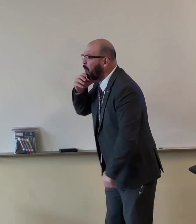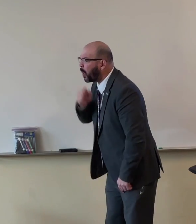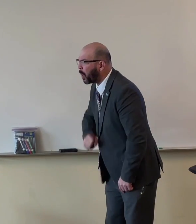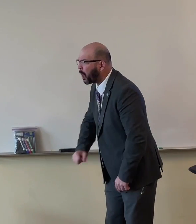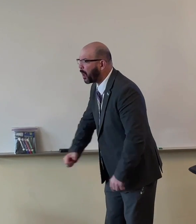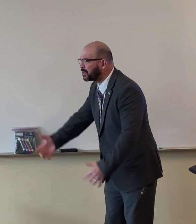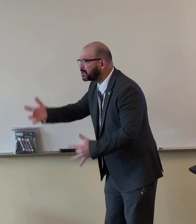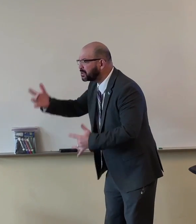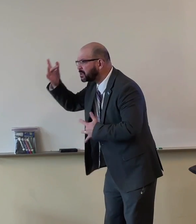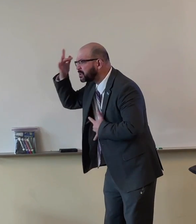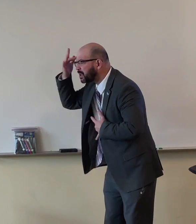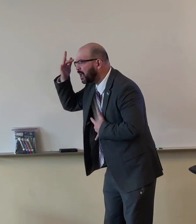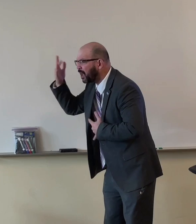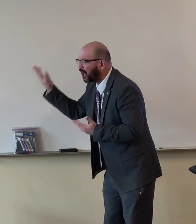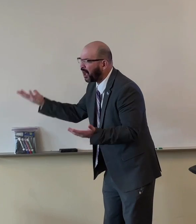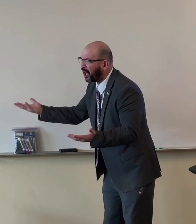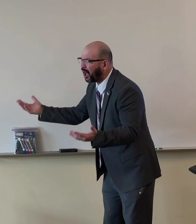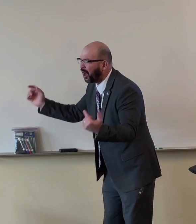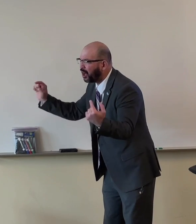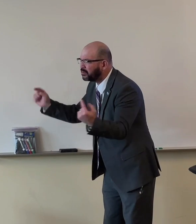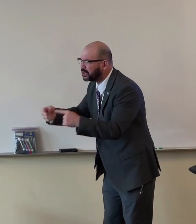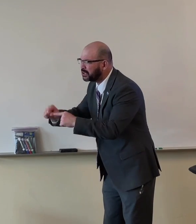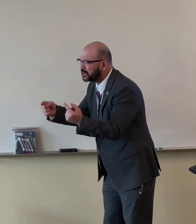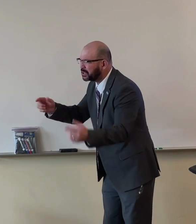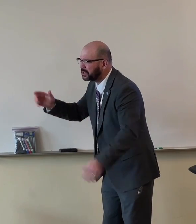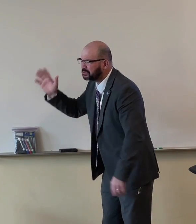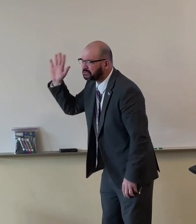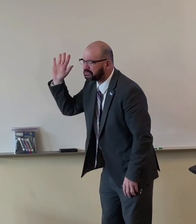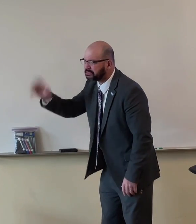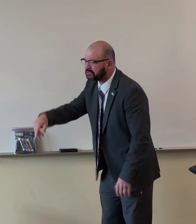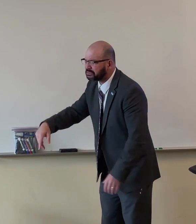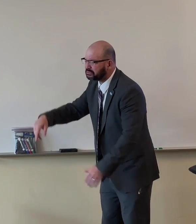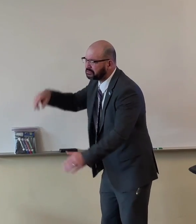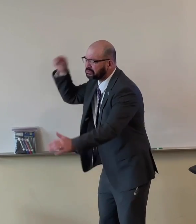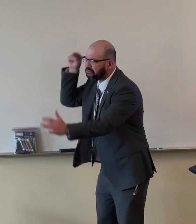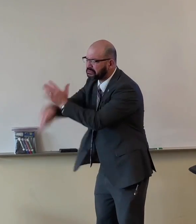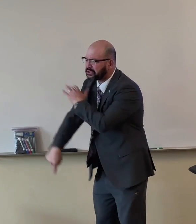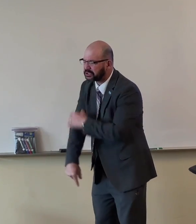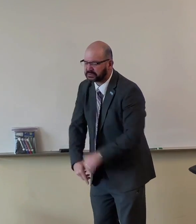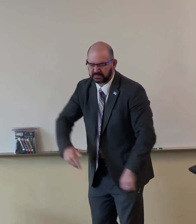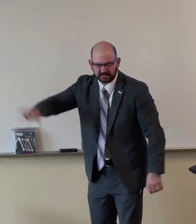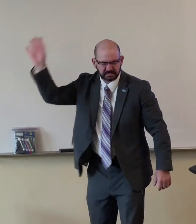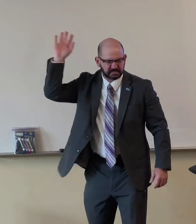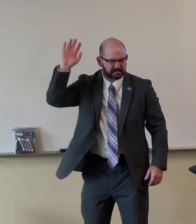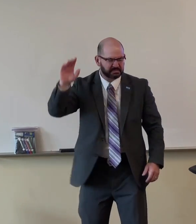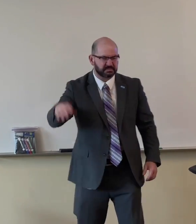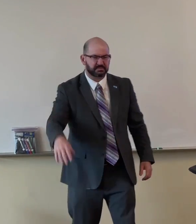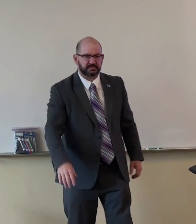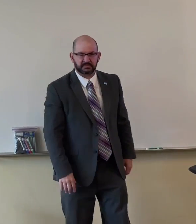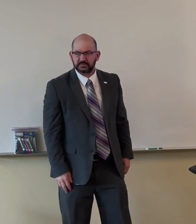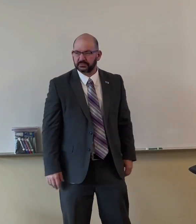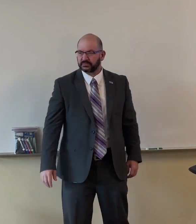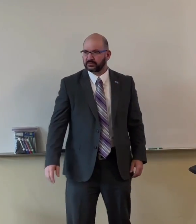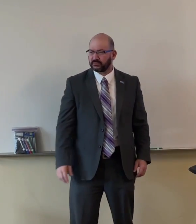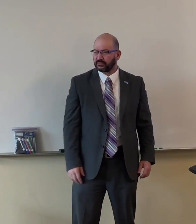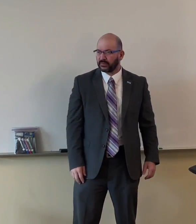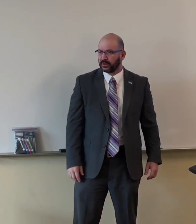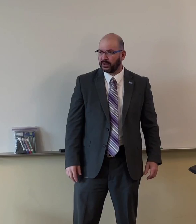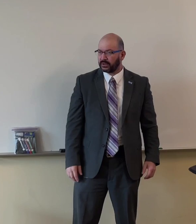If you're old and sick and you're diseased, yeah, we don't have any use for you in this world